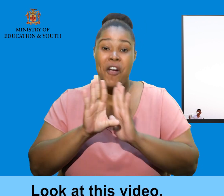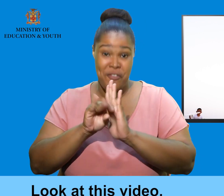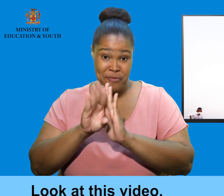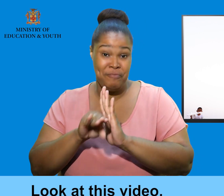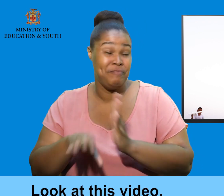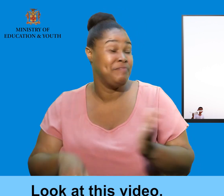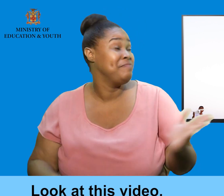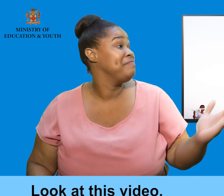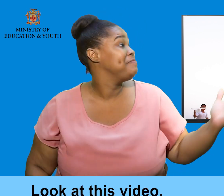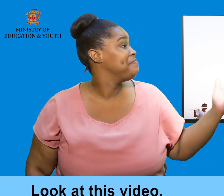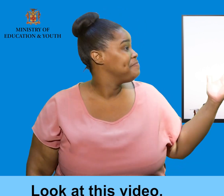Look at this video.